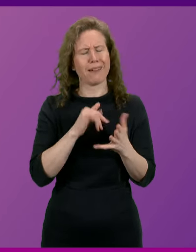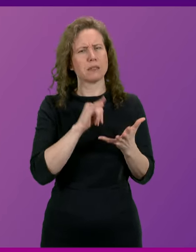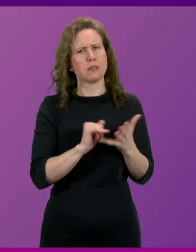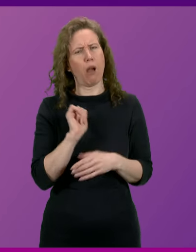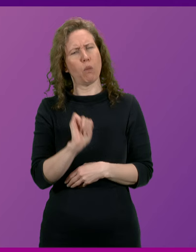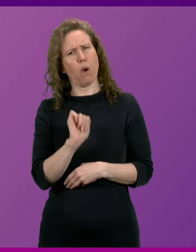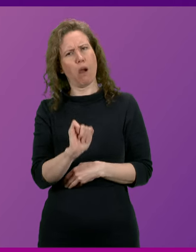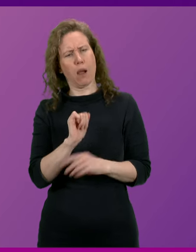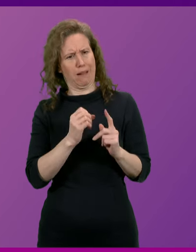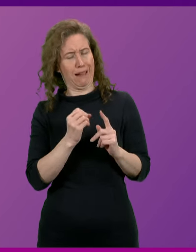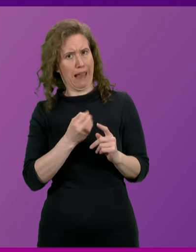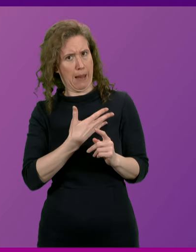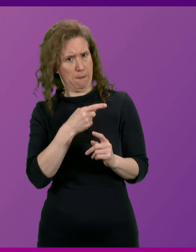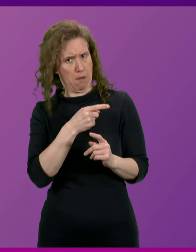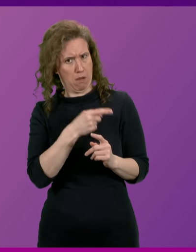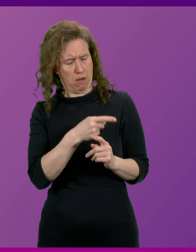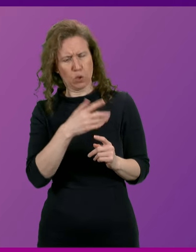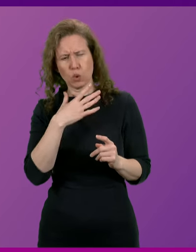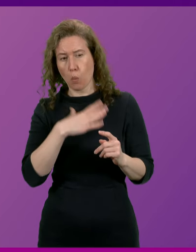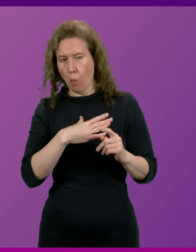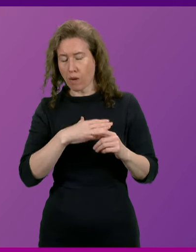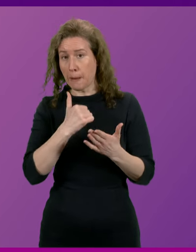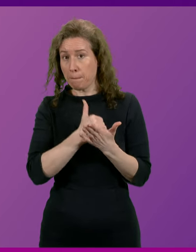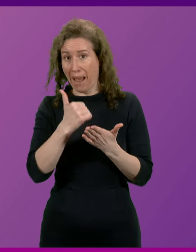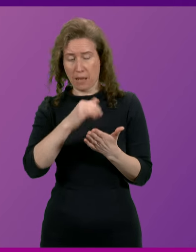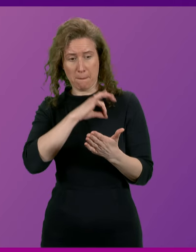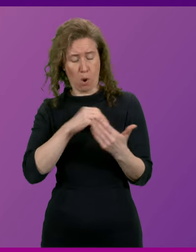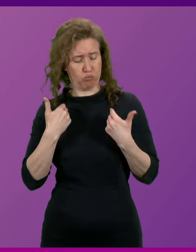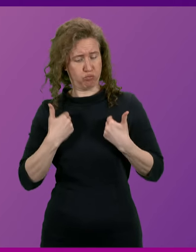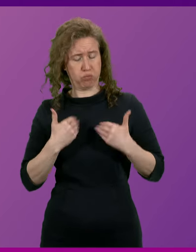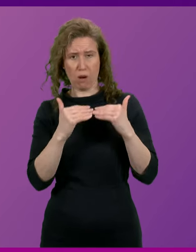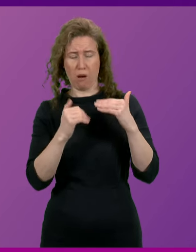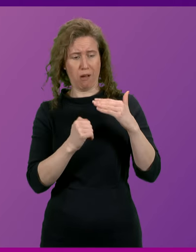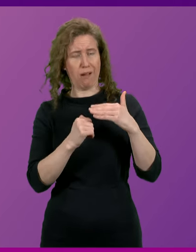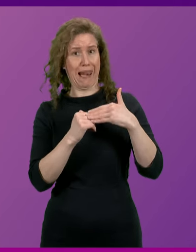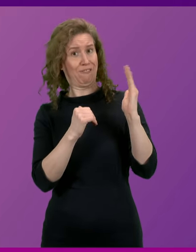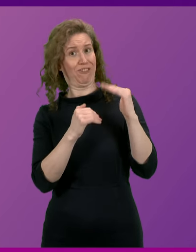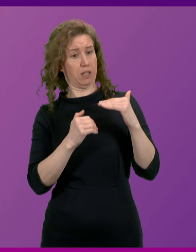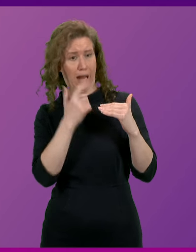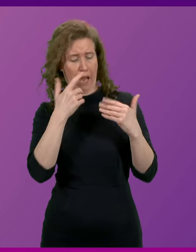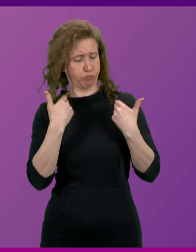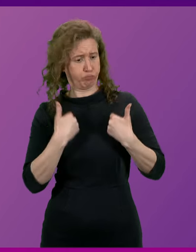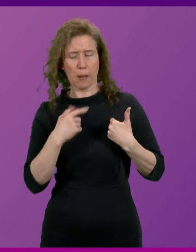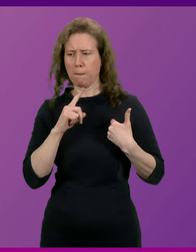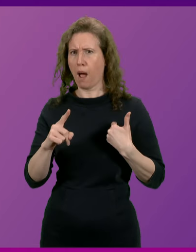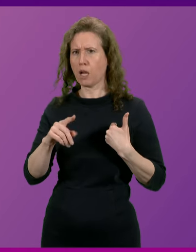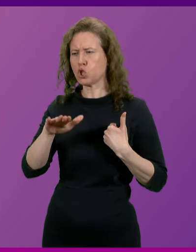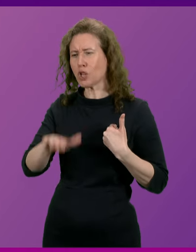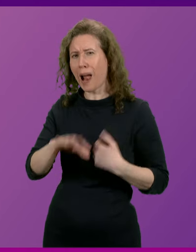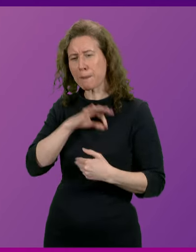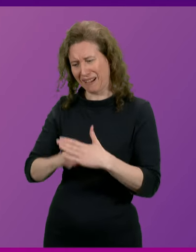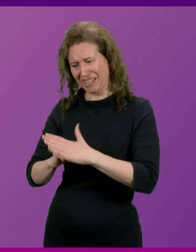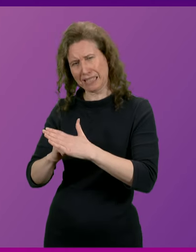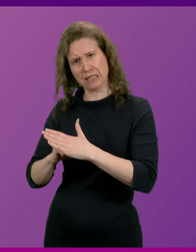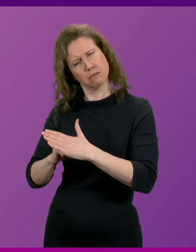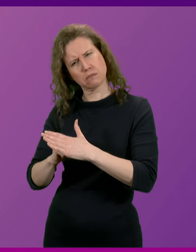party is the party that would lift the cap on bankers' bonuses, but retain the cap on child benefits. A party that